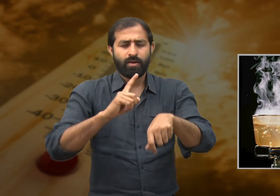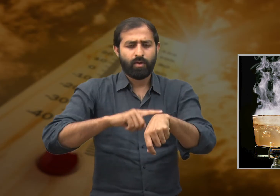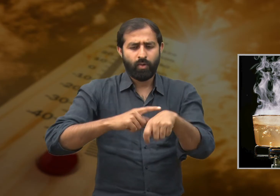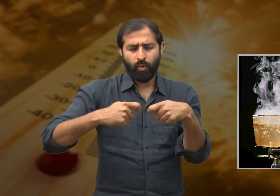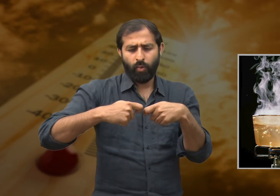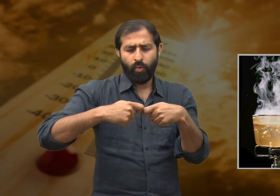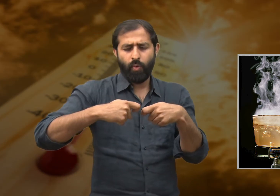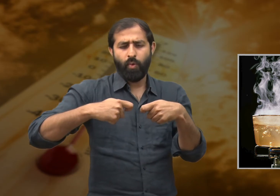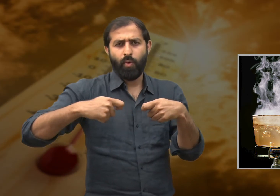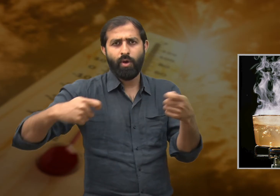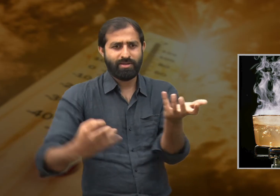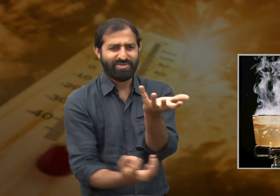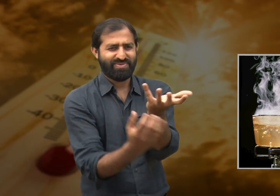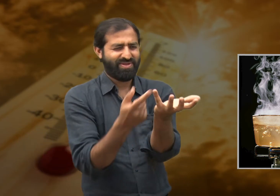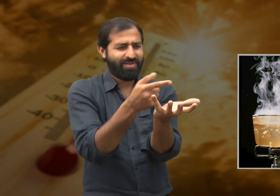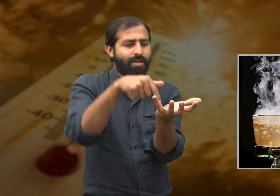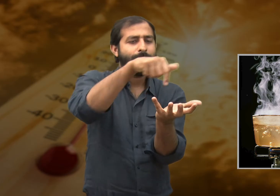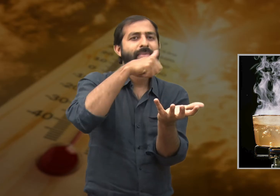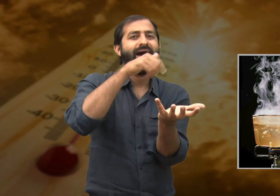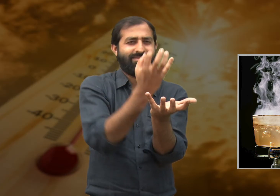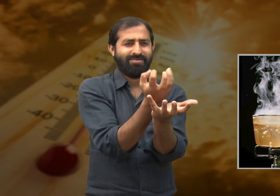and then begins to boil.